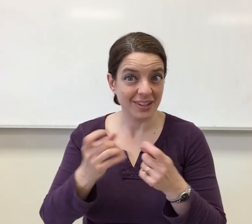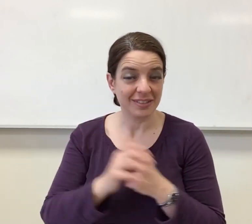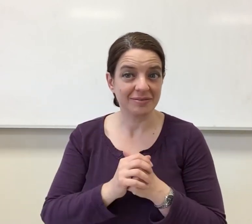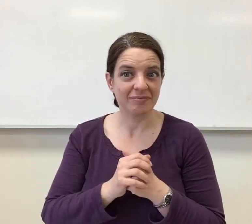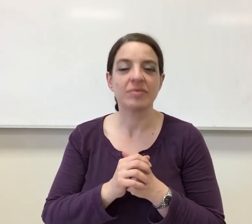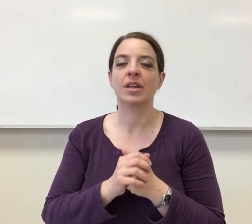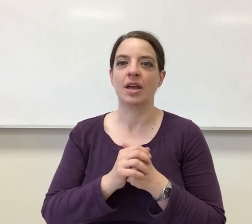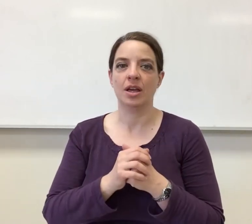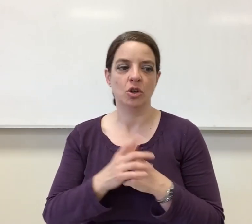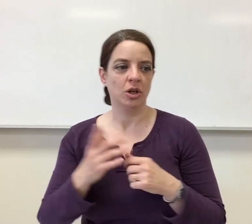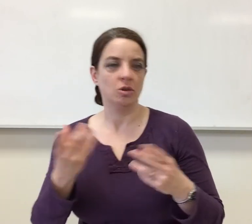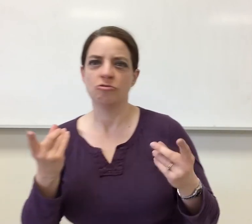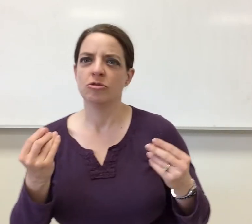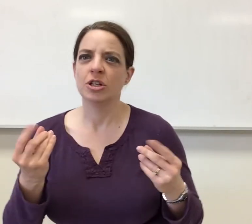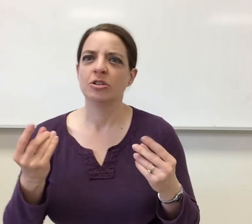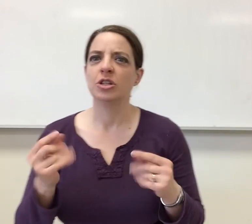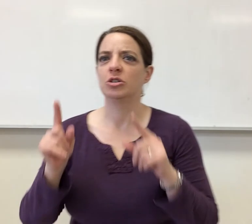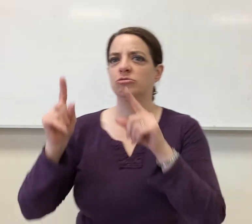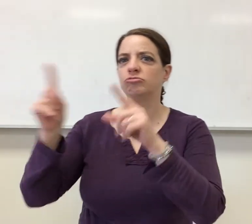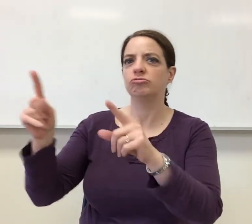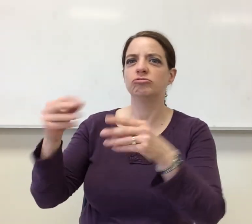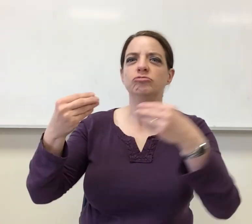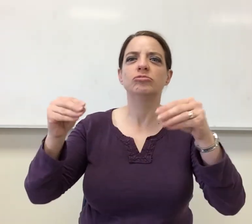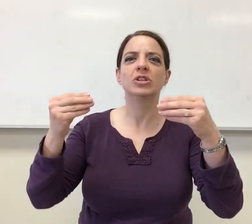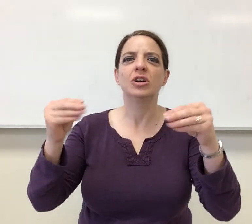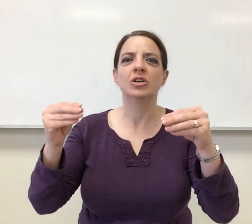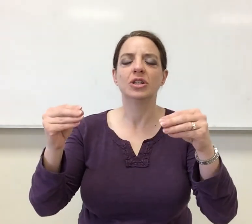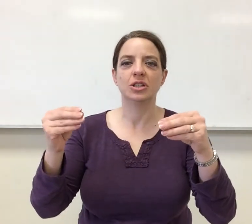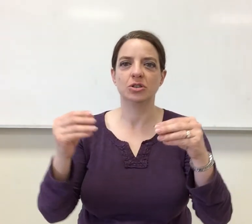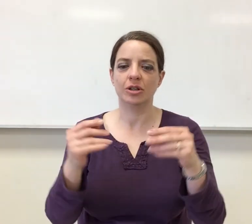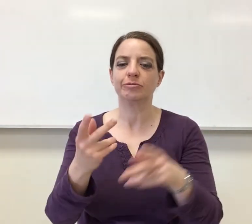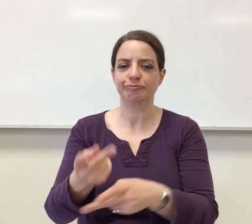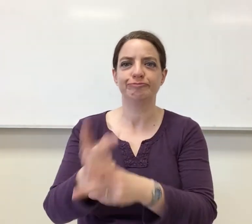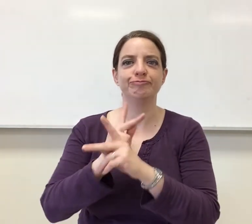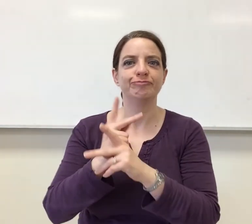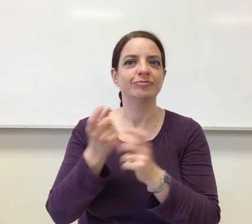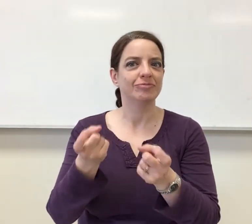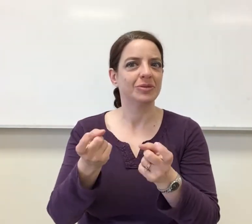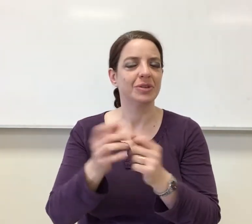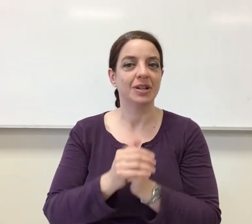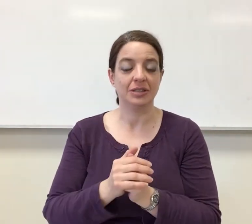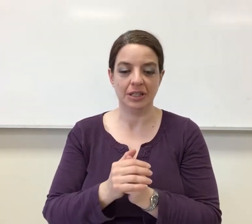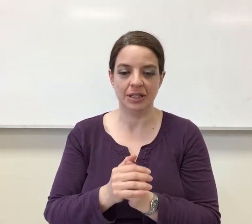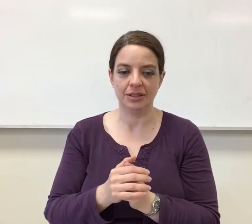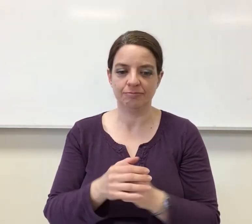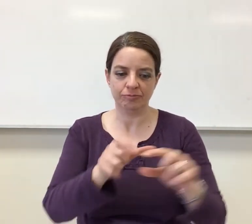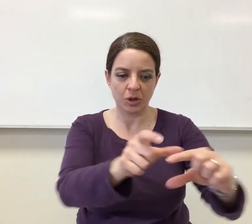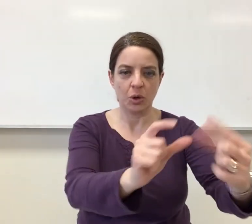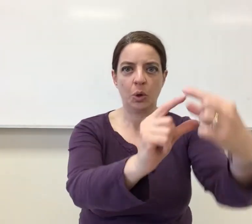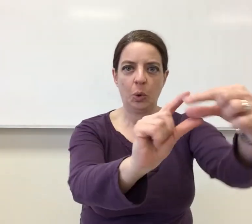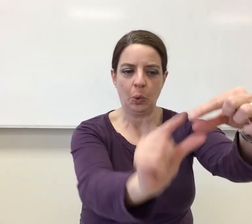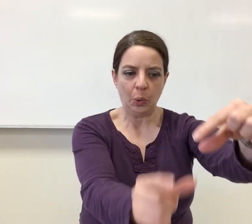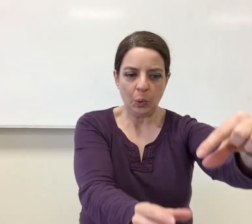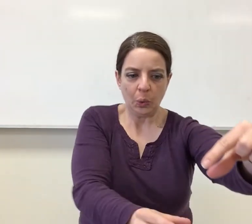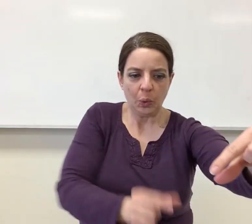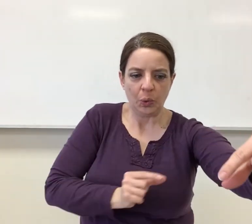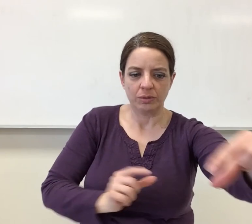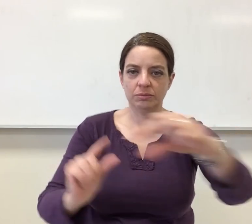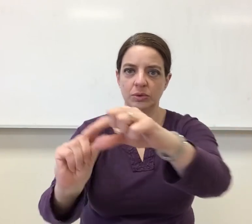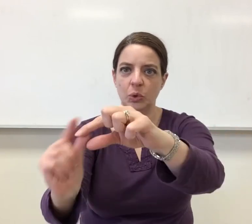Have you ever gone skiing before? So what do you do? First, you go to the store and you rent some skis. So they